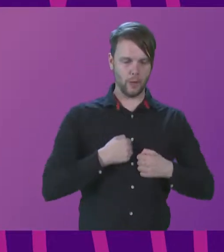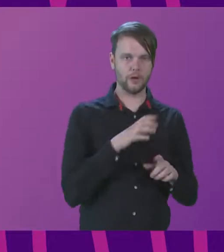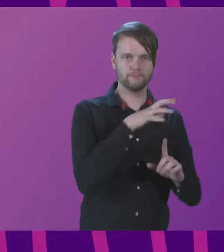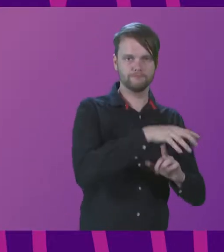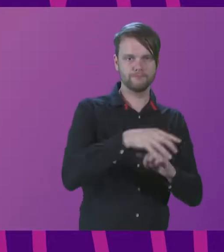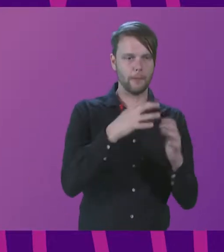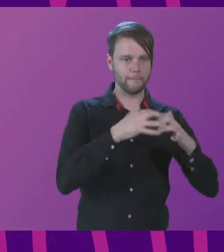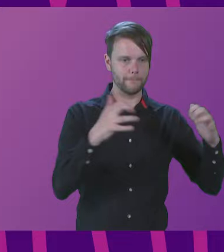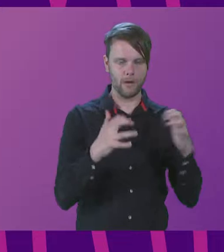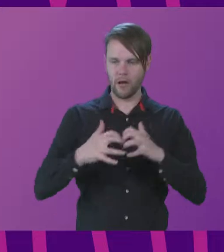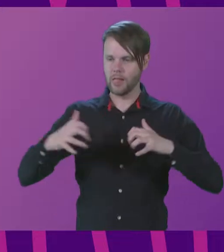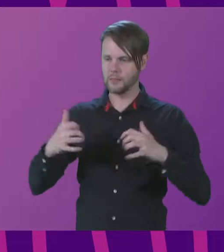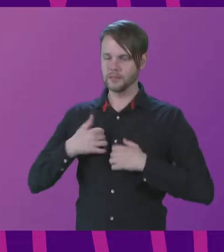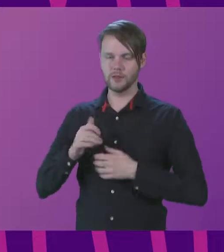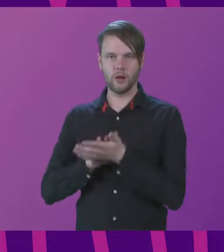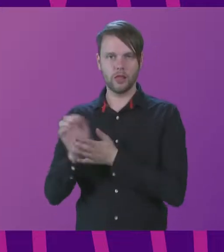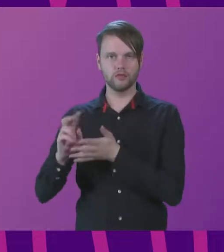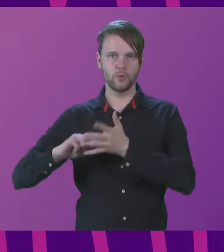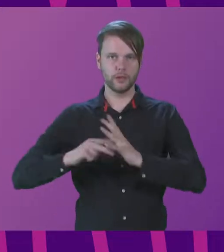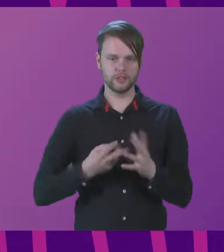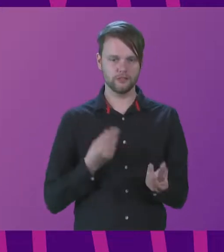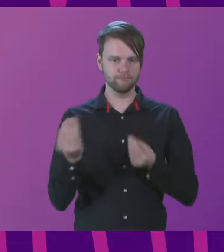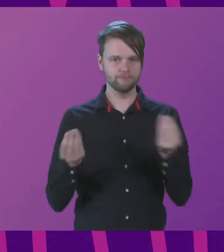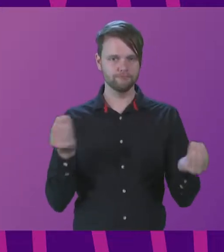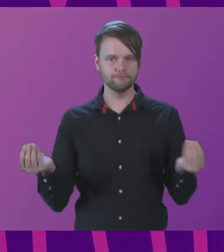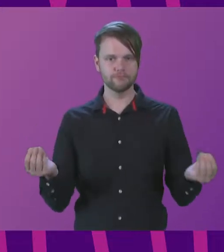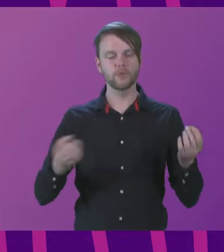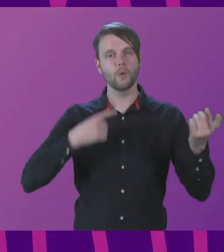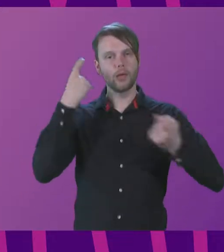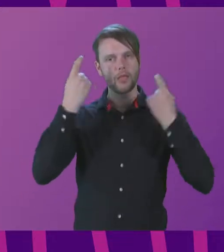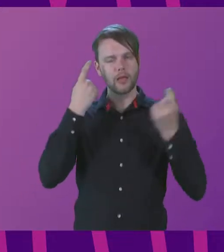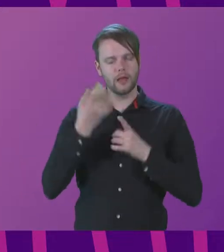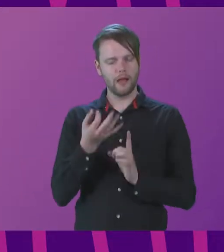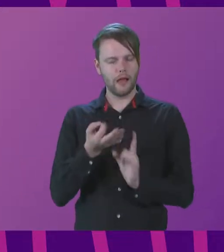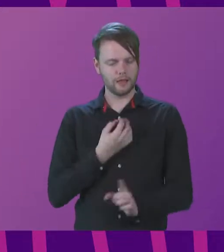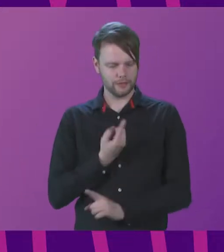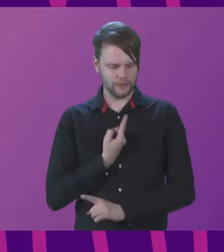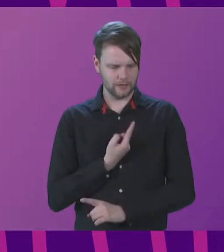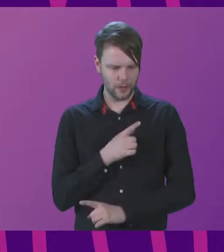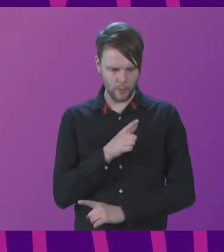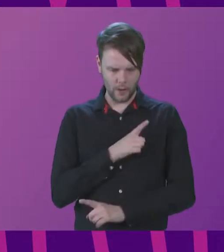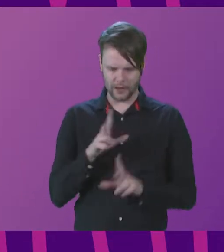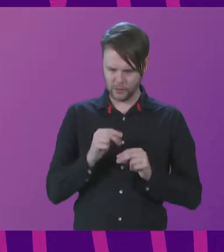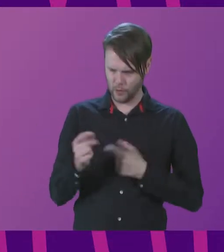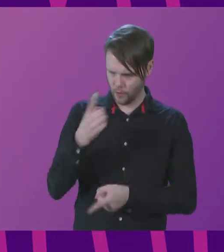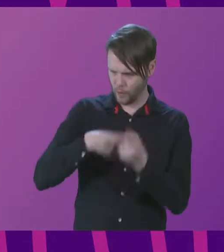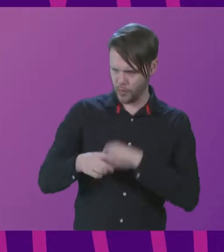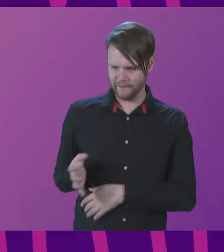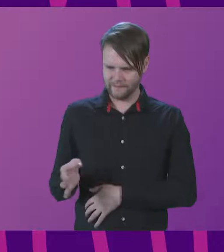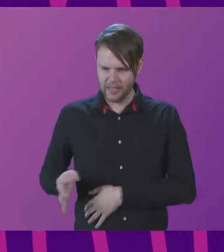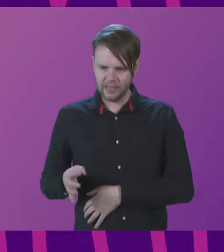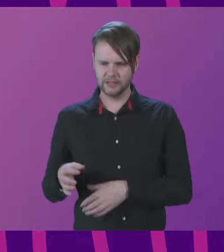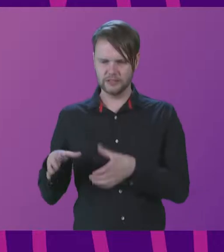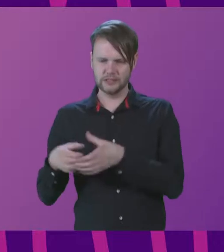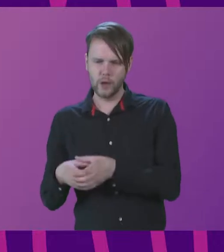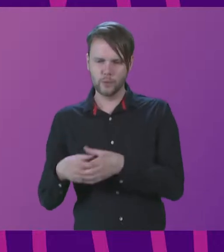our parliaments, to our cultural organisations, is to ask ourselves, why are not all of our villages, all of our towns,